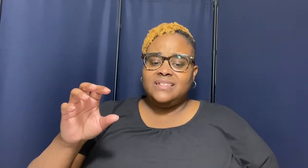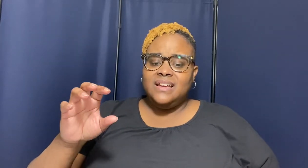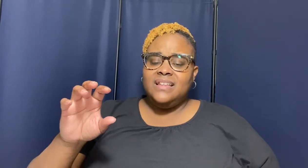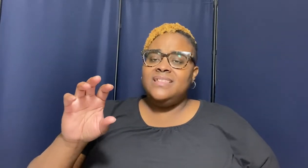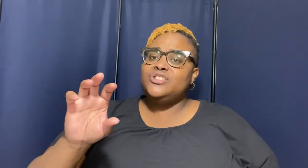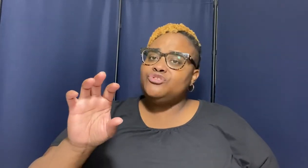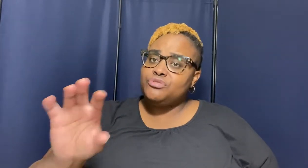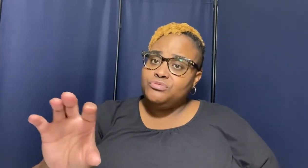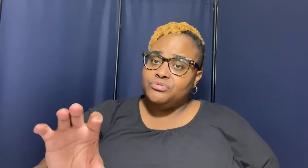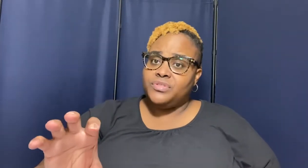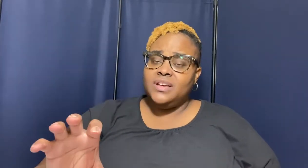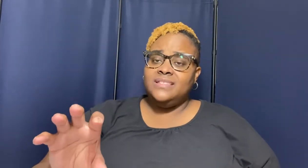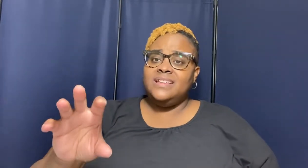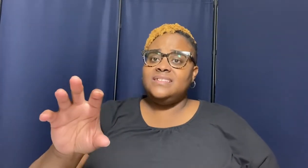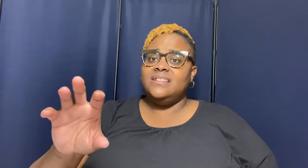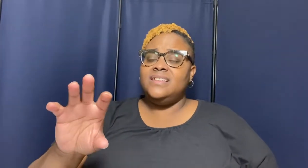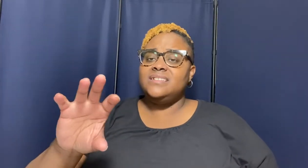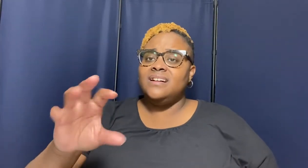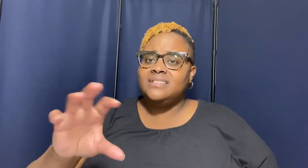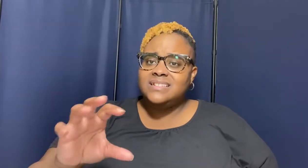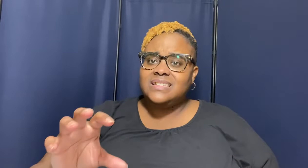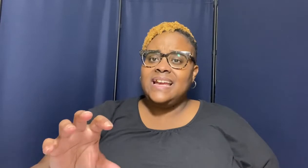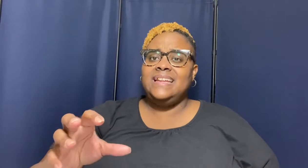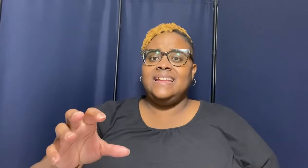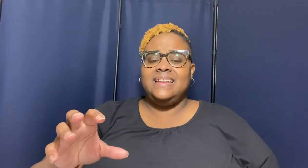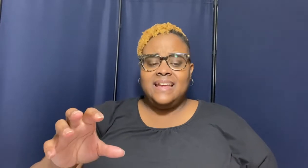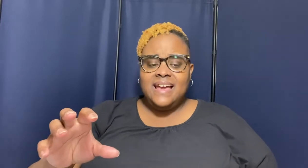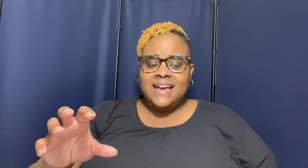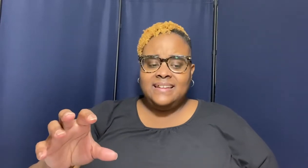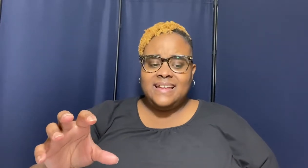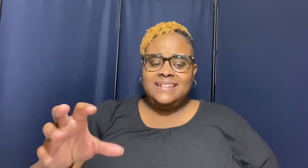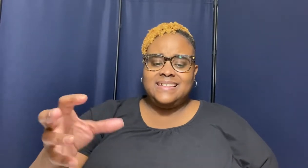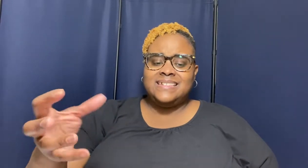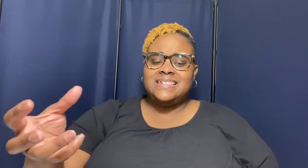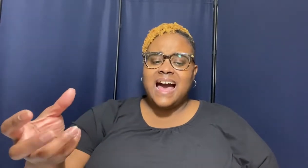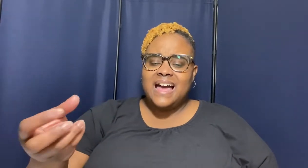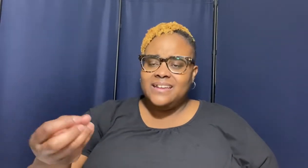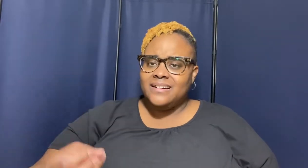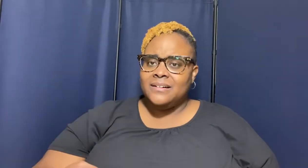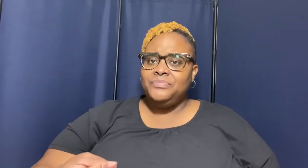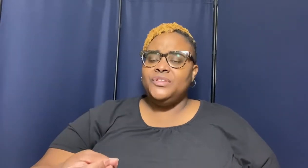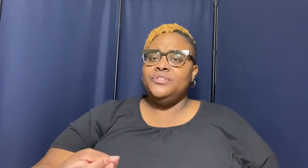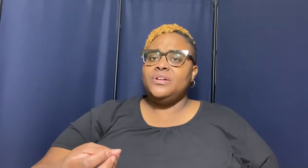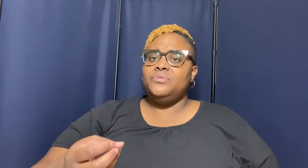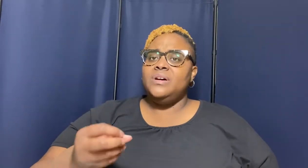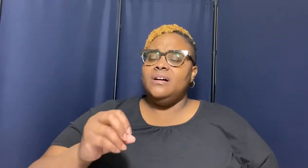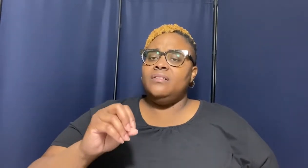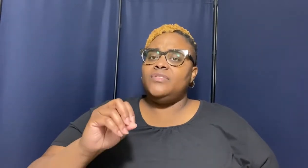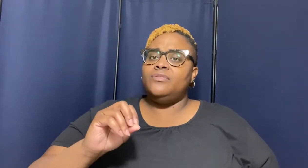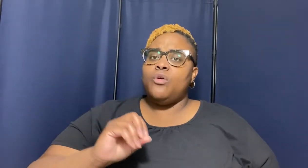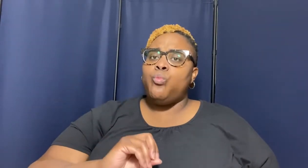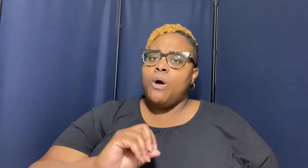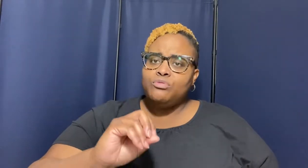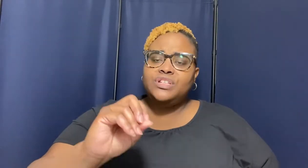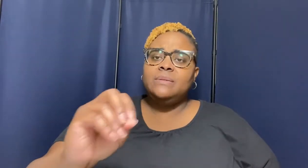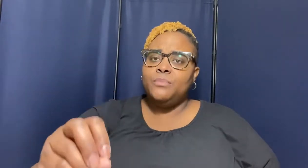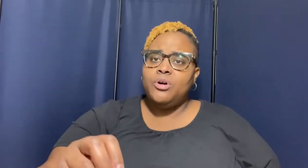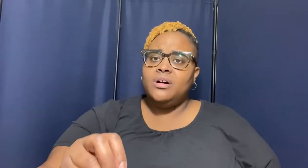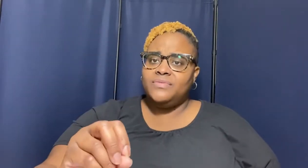this truth this this understanding and and and desire you know of of wanting more of